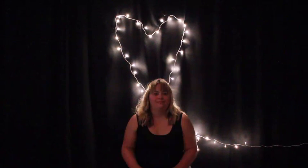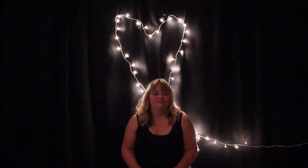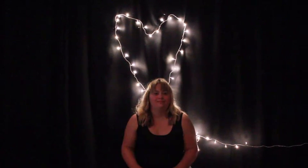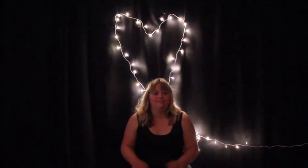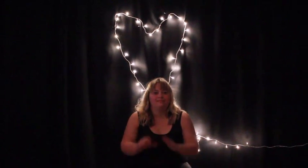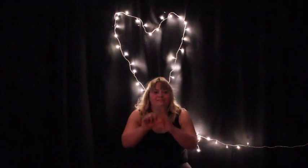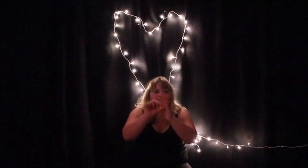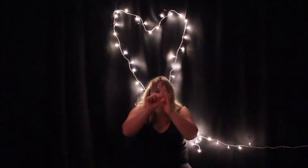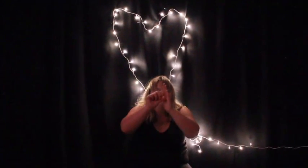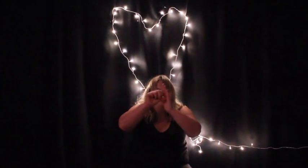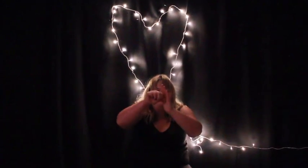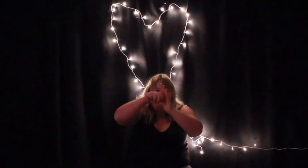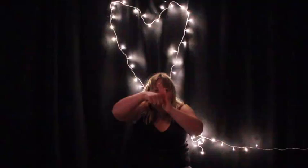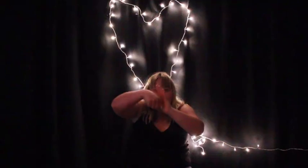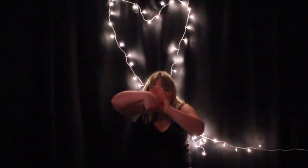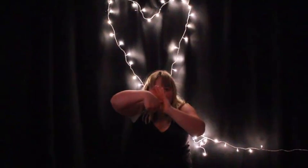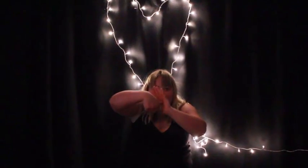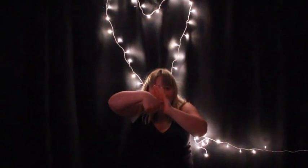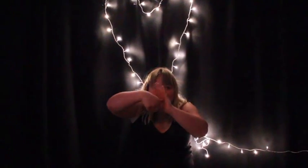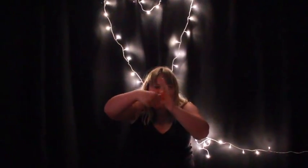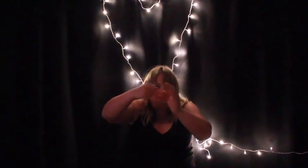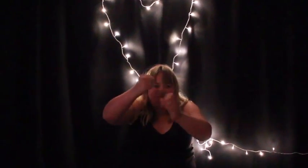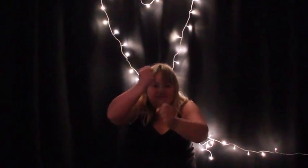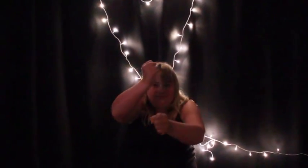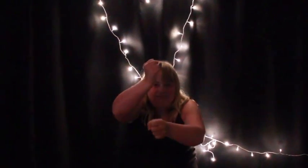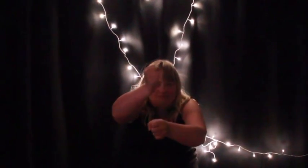It isn't hard to do